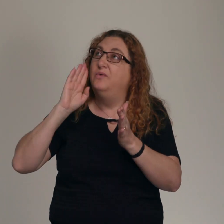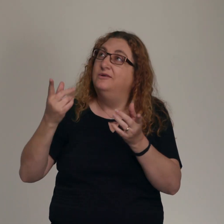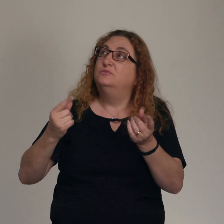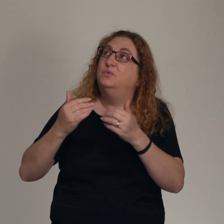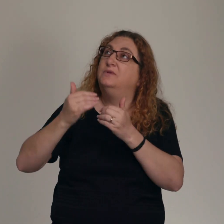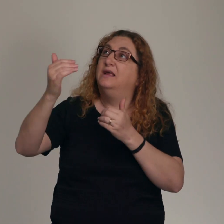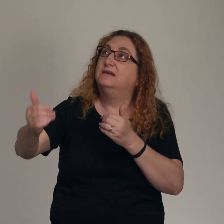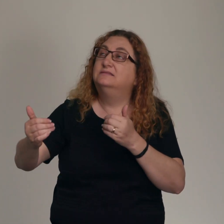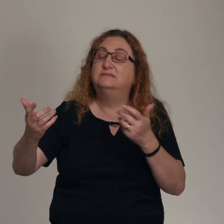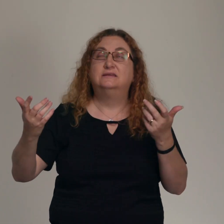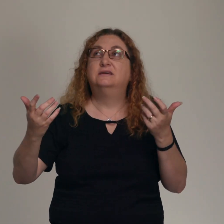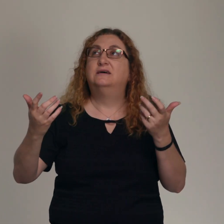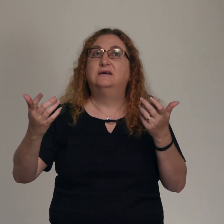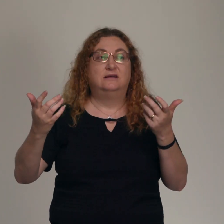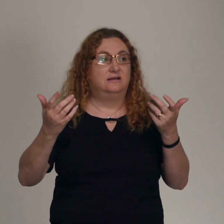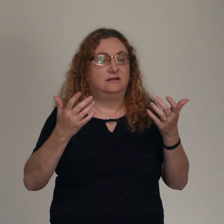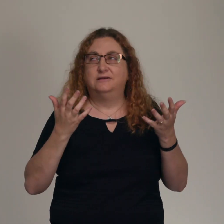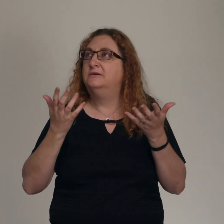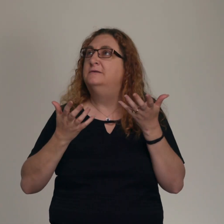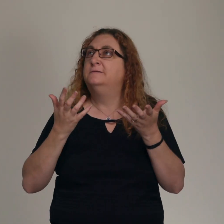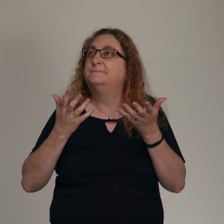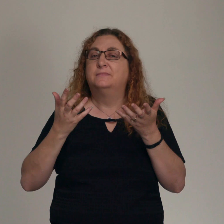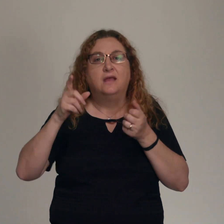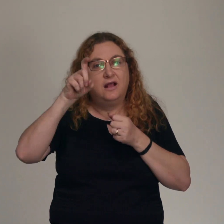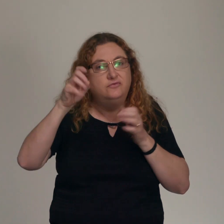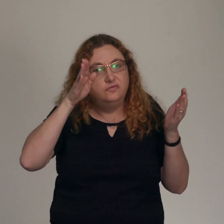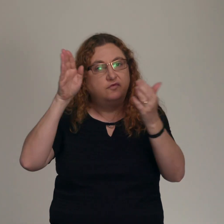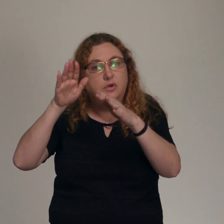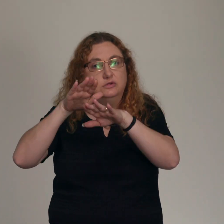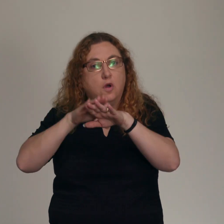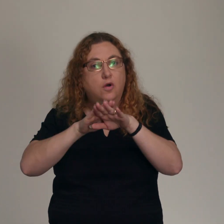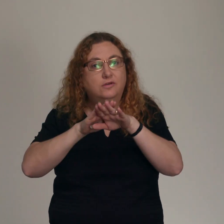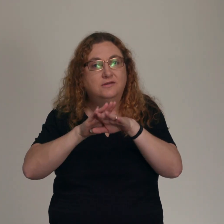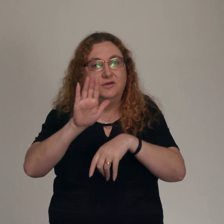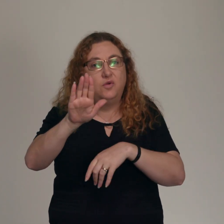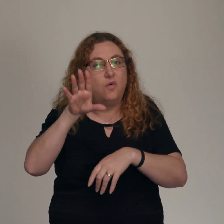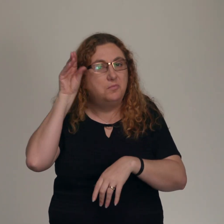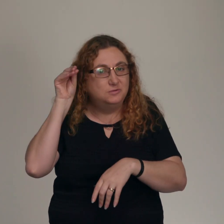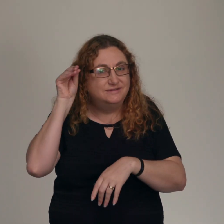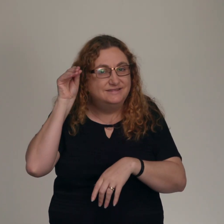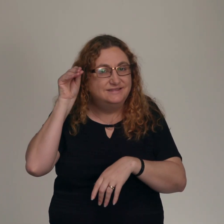While we listen to our rescuer teacher, we listen to what he has to say.